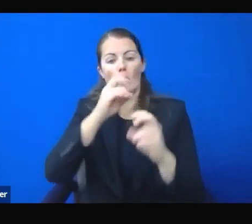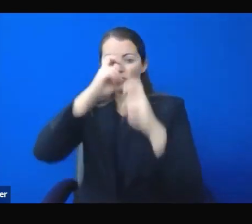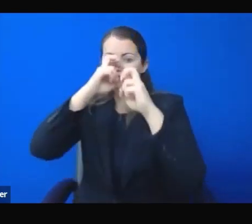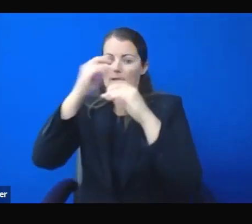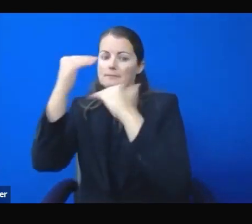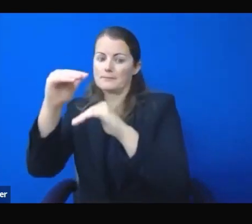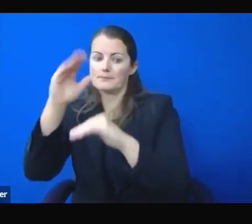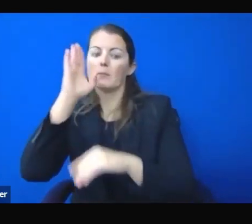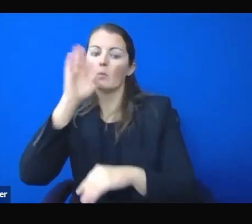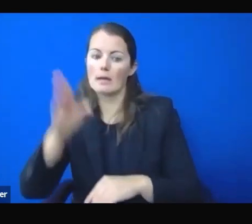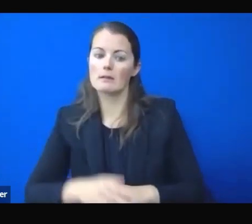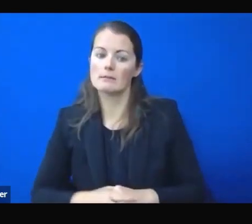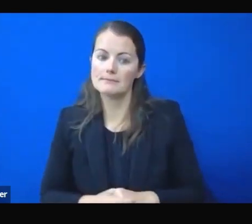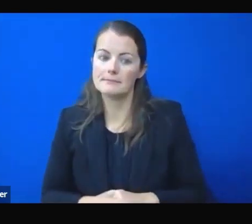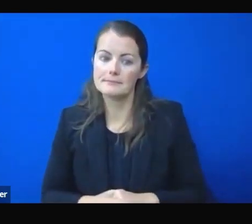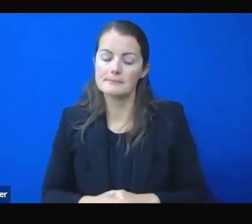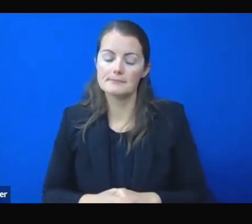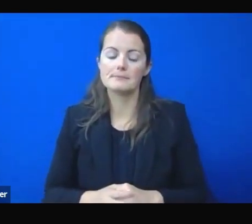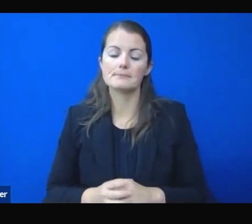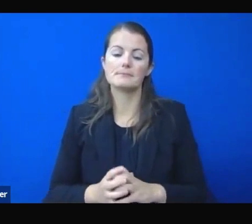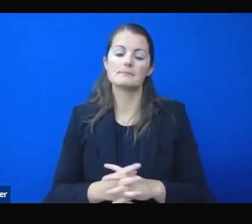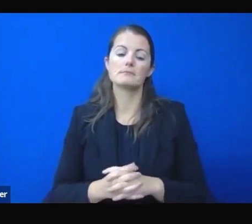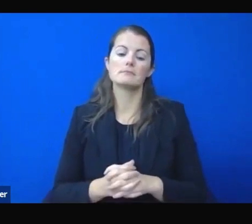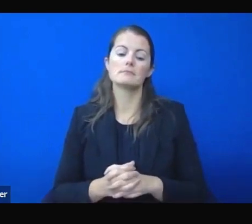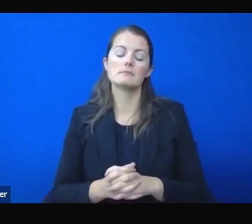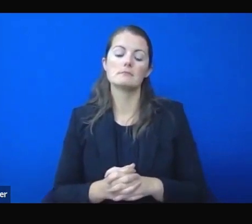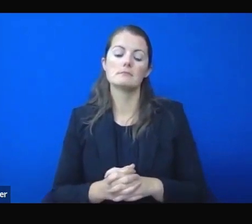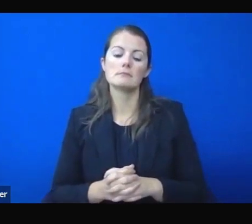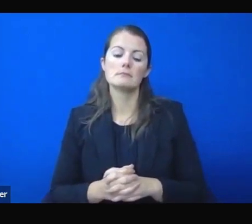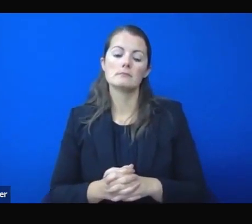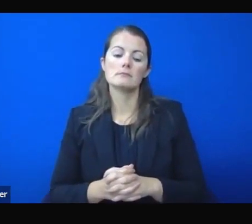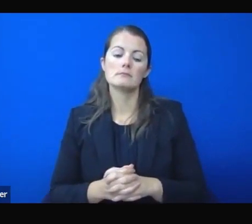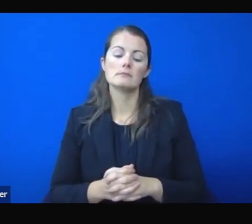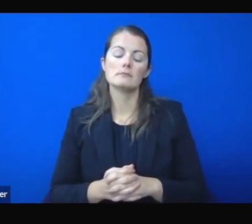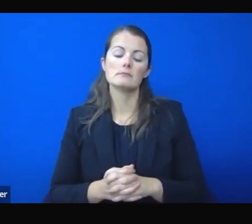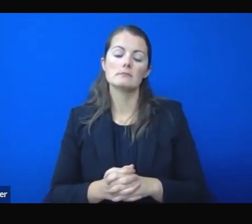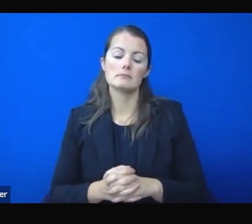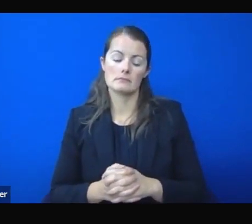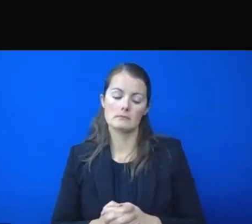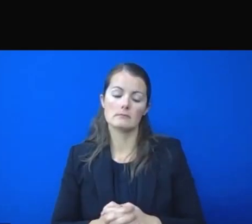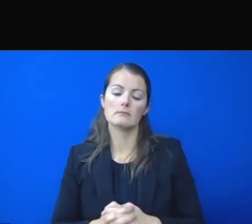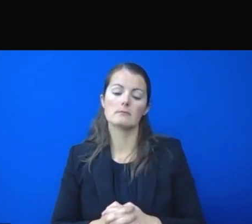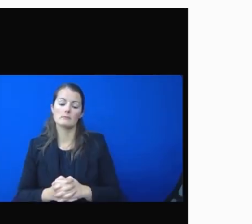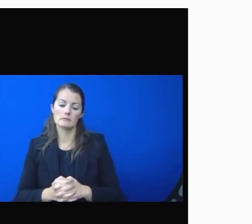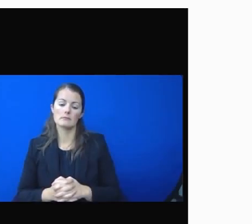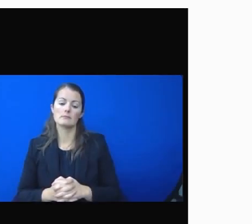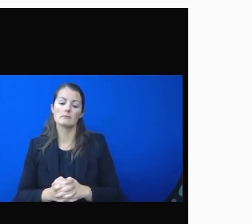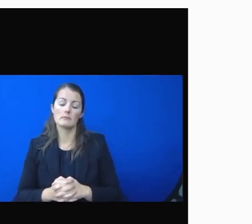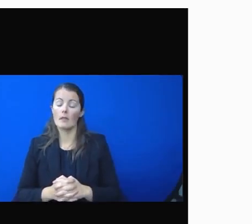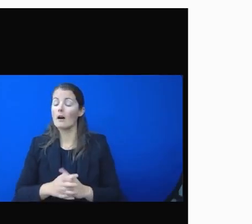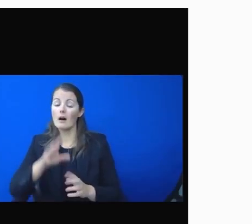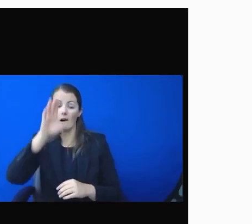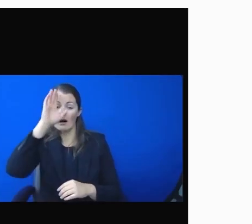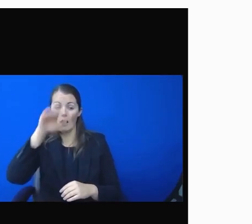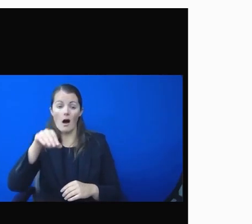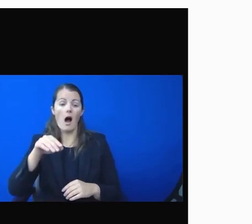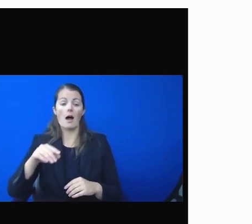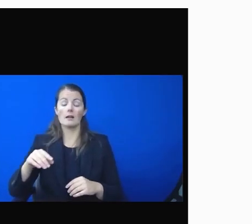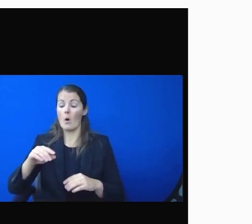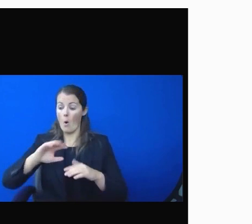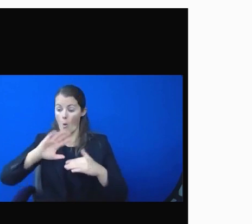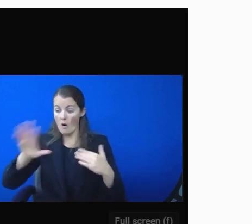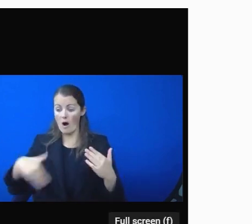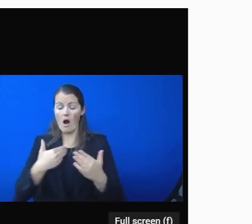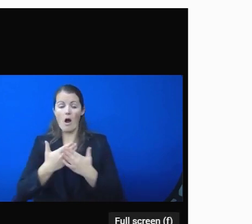the surge of the virus, we all remain on the front lines of this battle, tired, worn out, wanting to throw in a